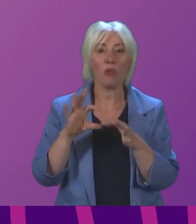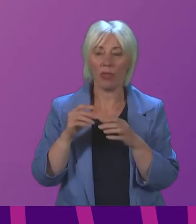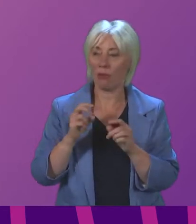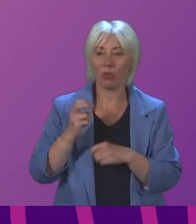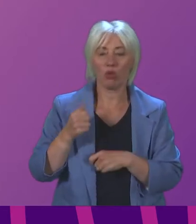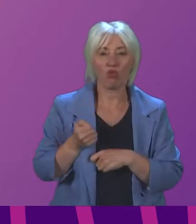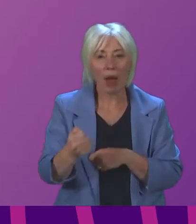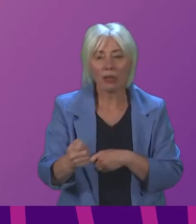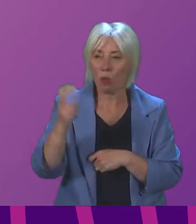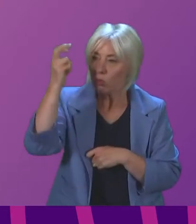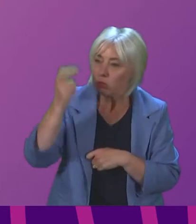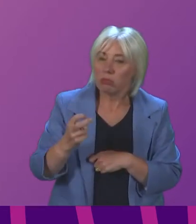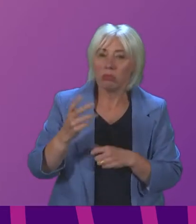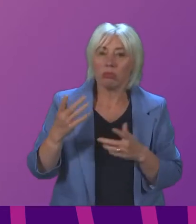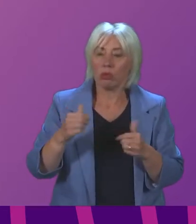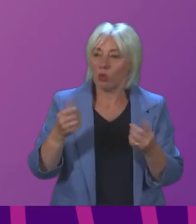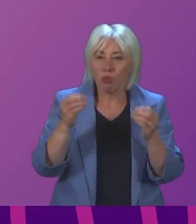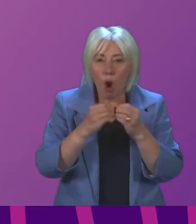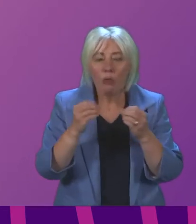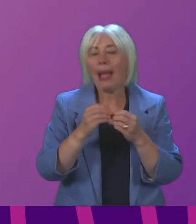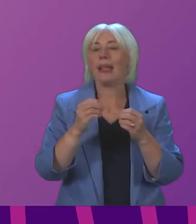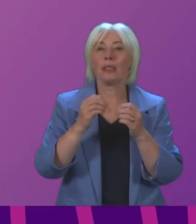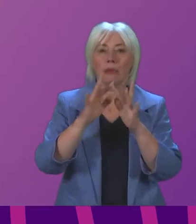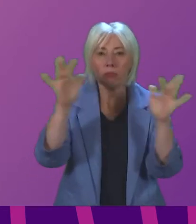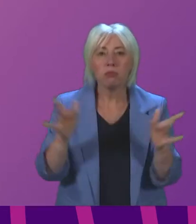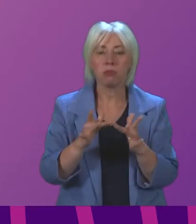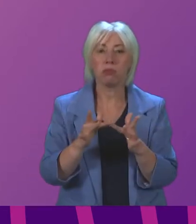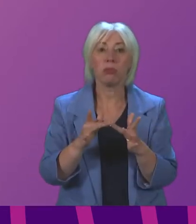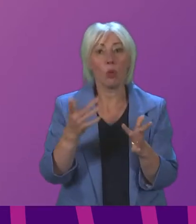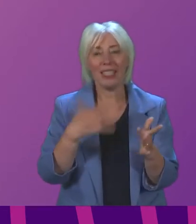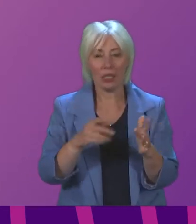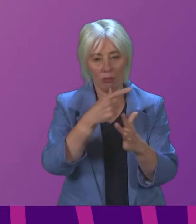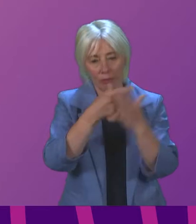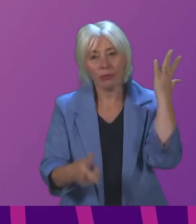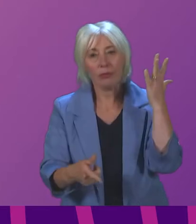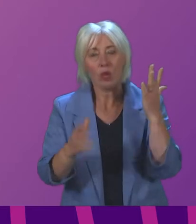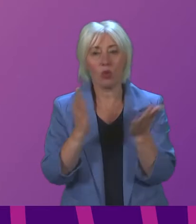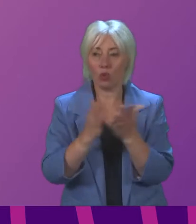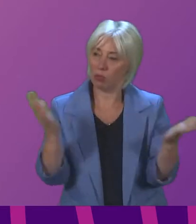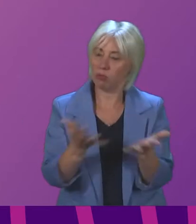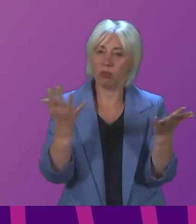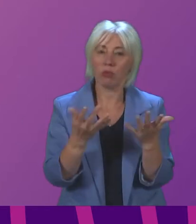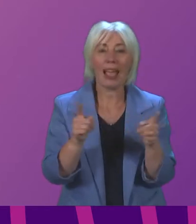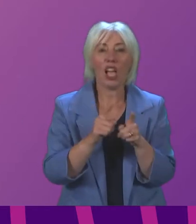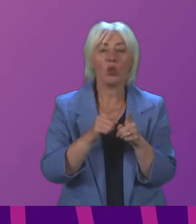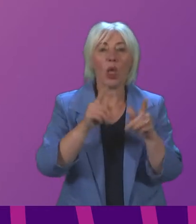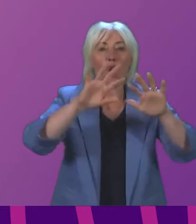connectivity it needs good transport links it needs good broadband and it also needs as Finlay Carson said improved rural